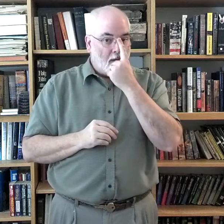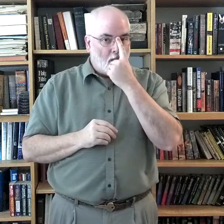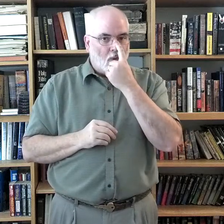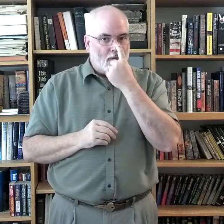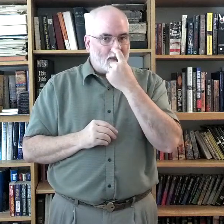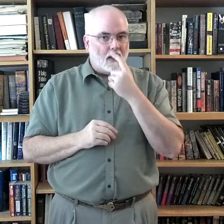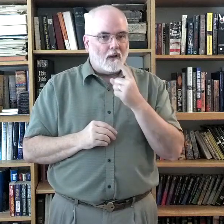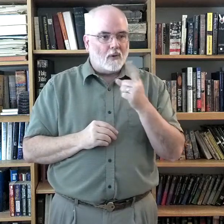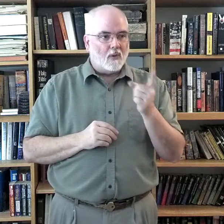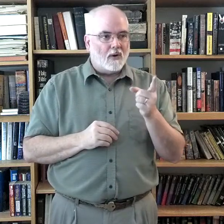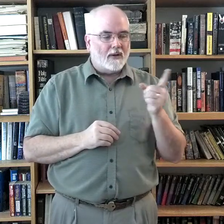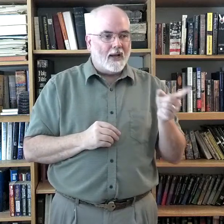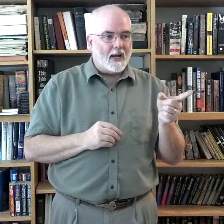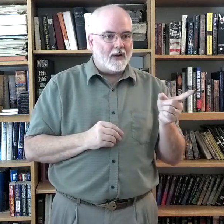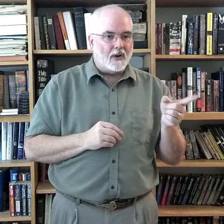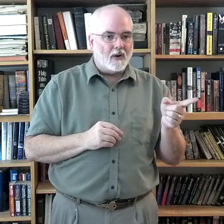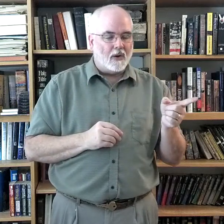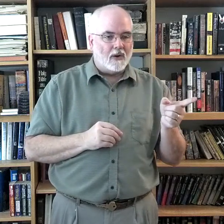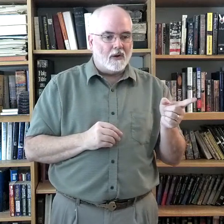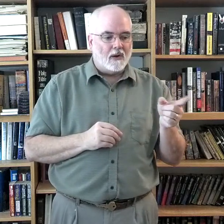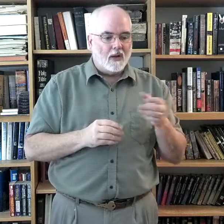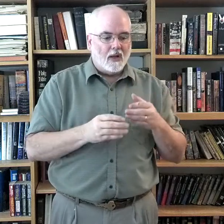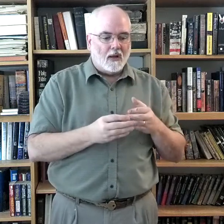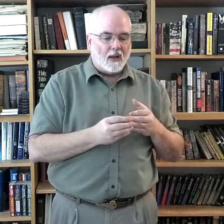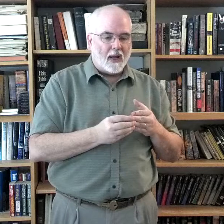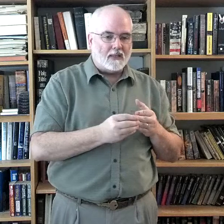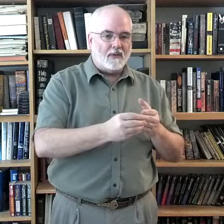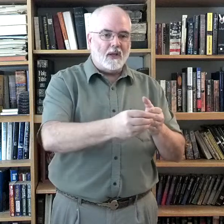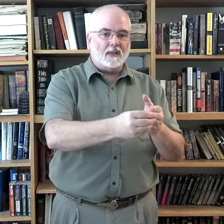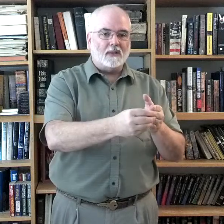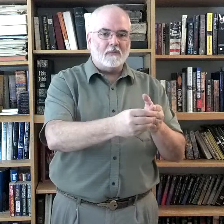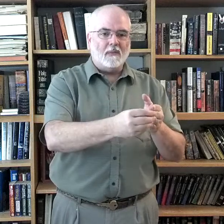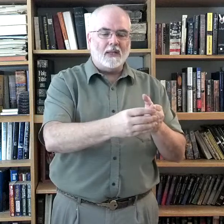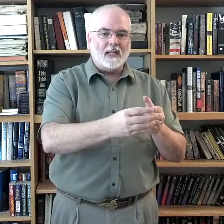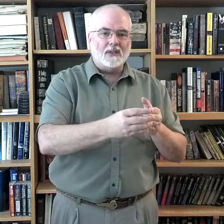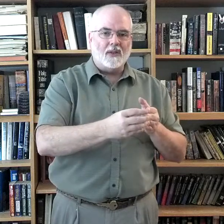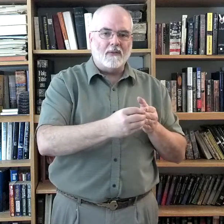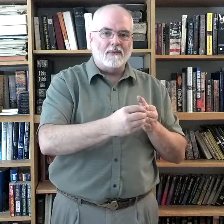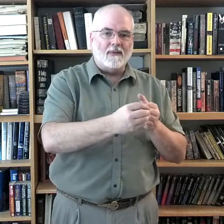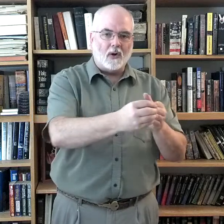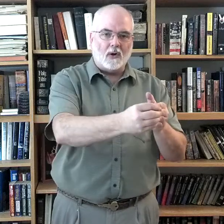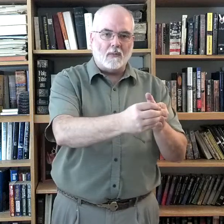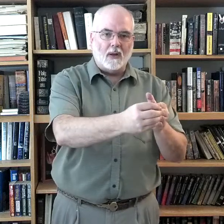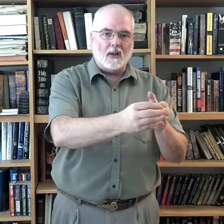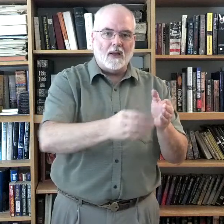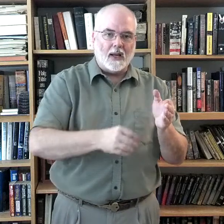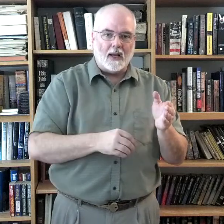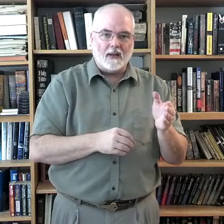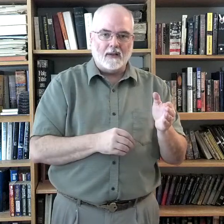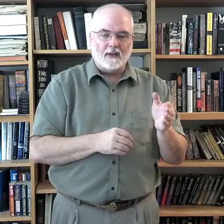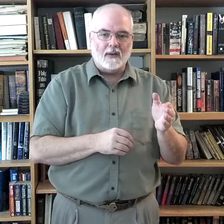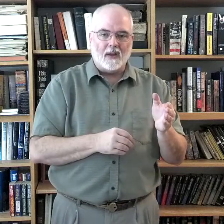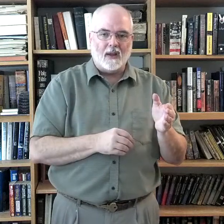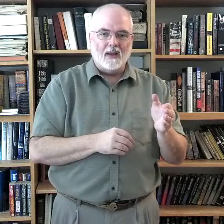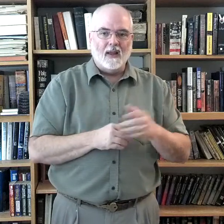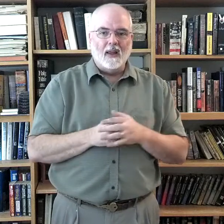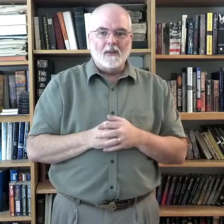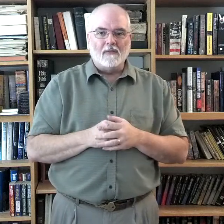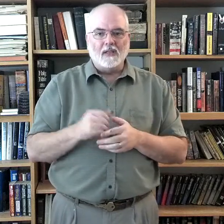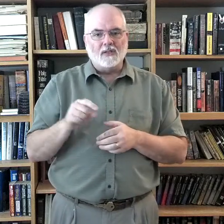We saw the word guide earlier as this. But that's the verb guide. Okay? This is